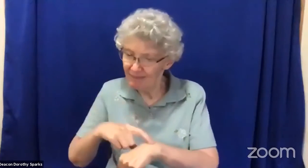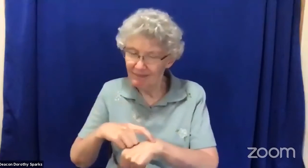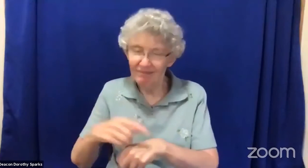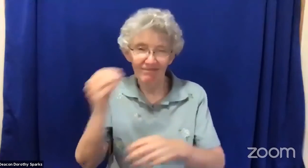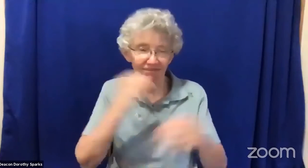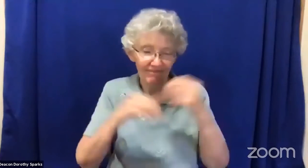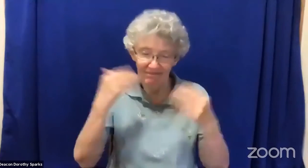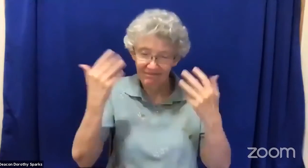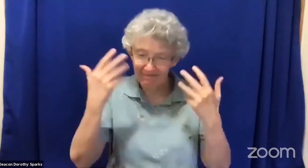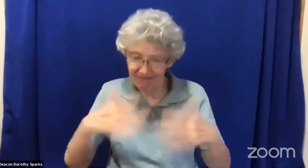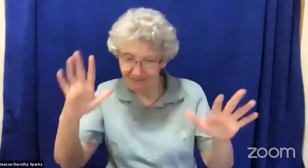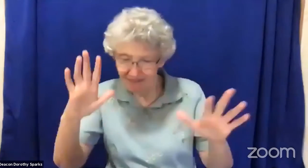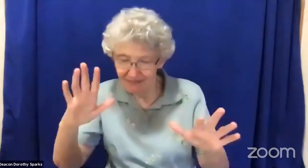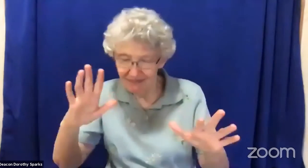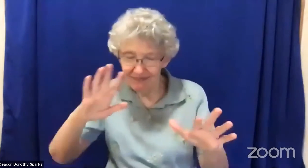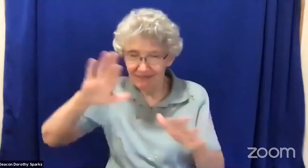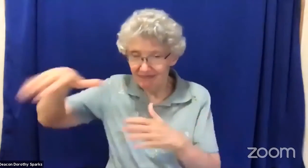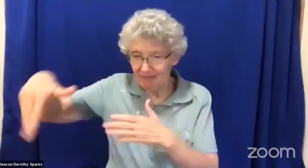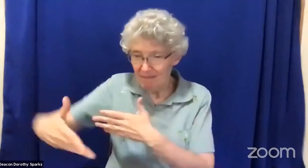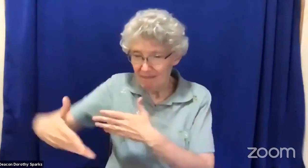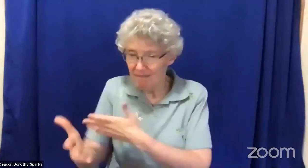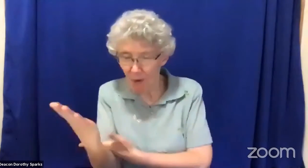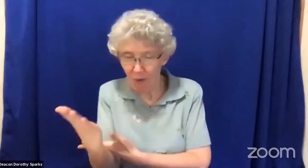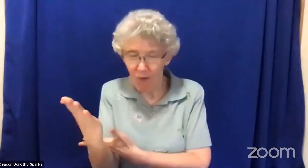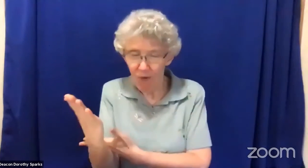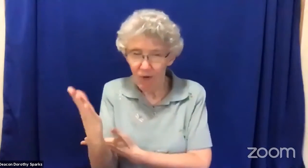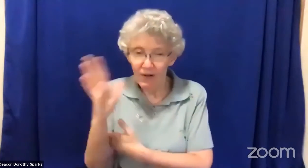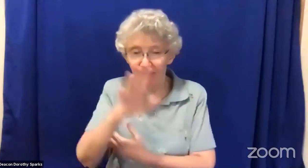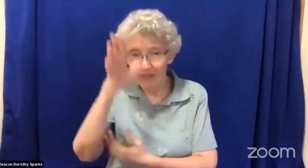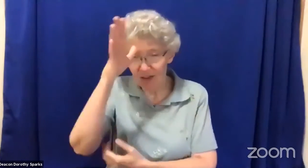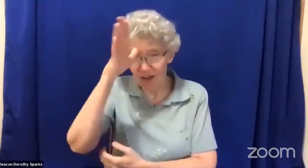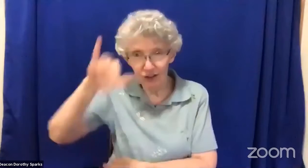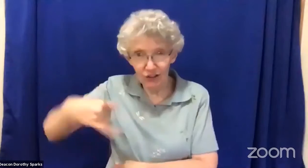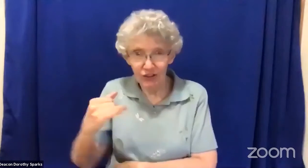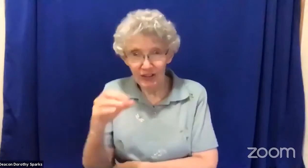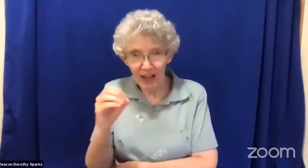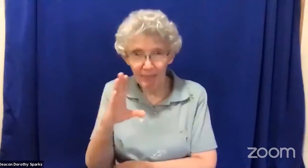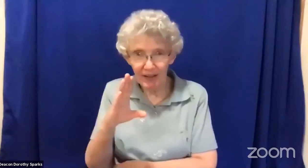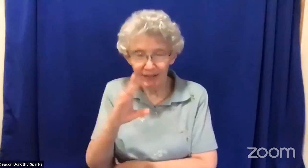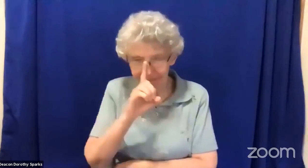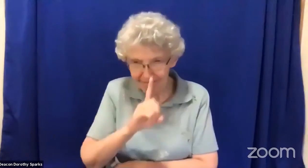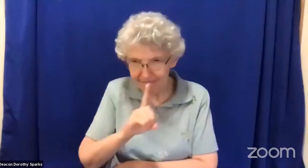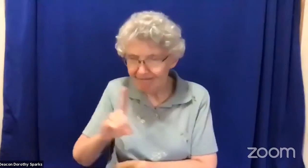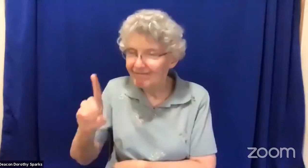after each feast Job would send for his children and perform a ceremony